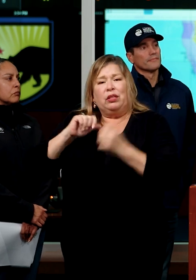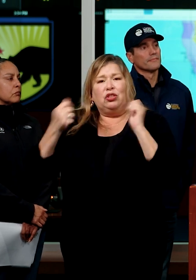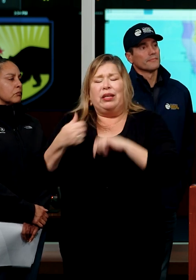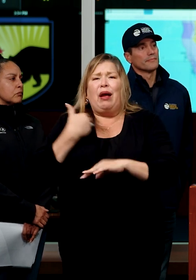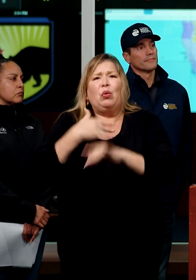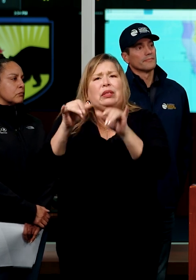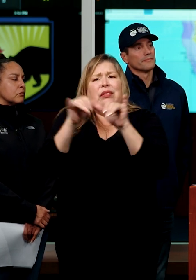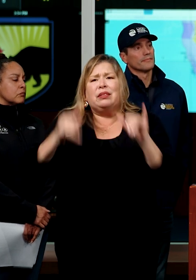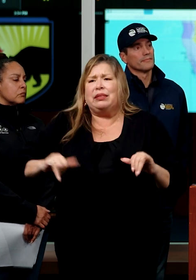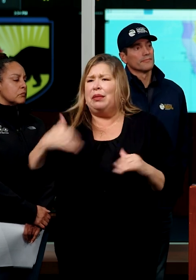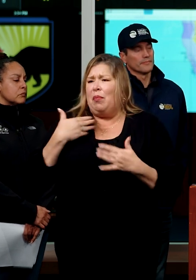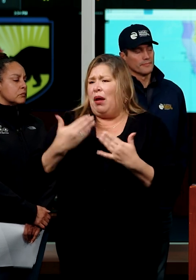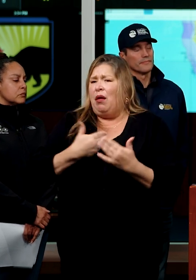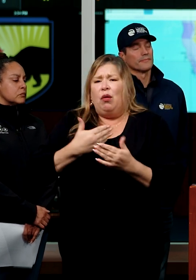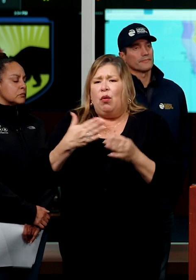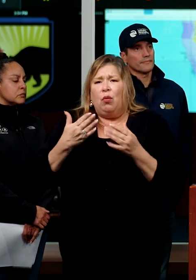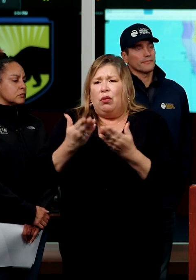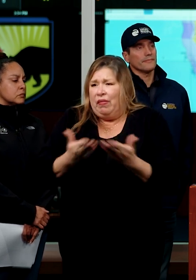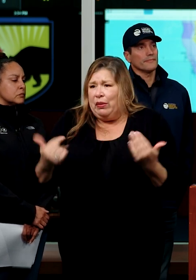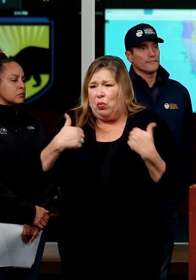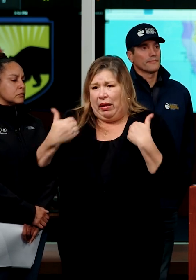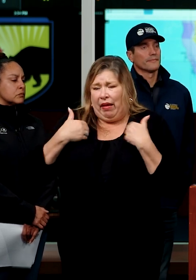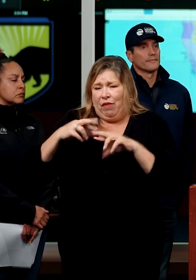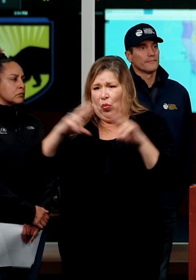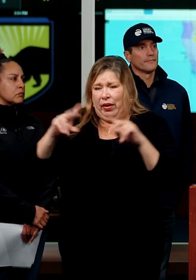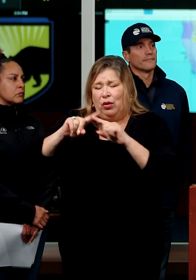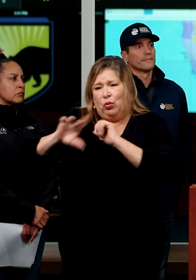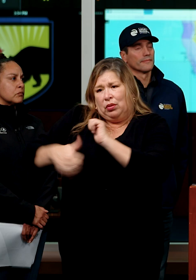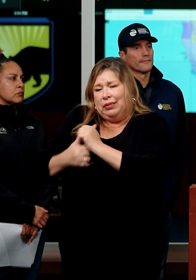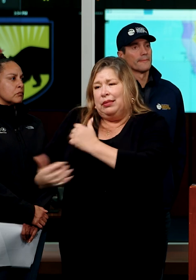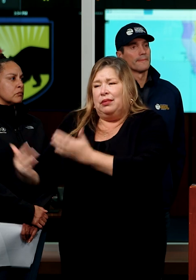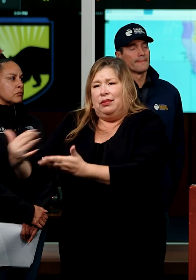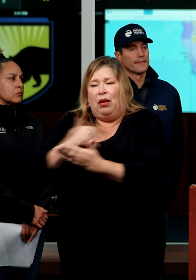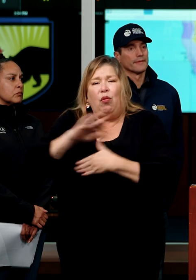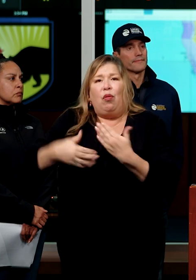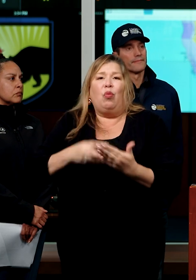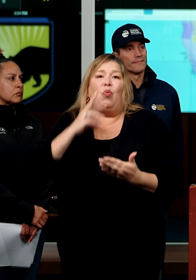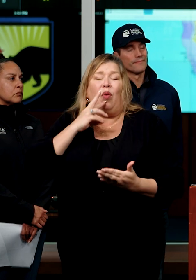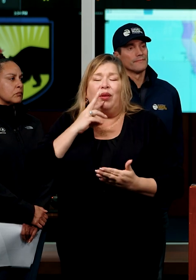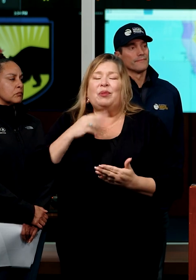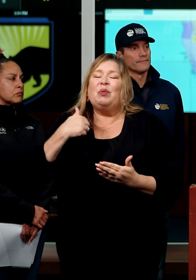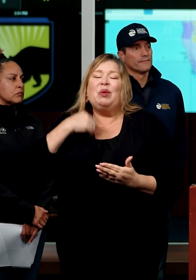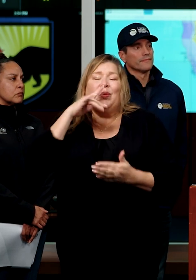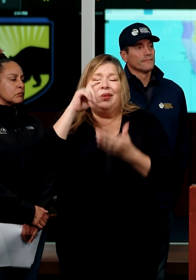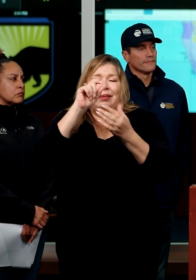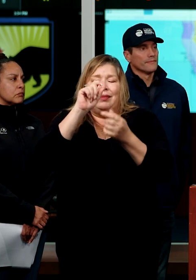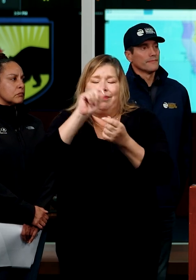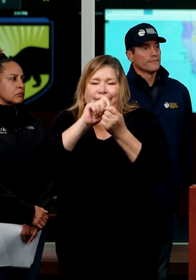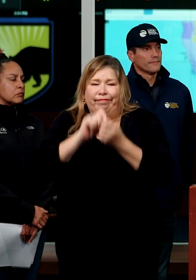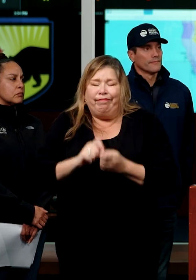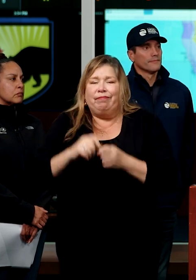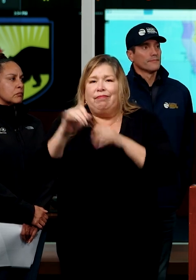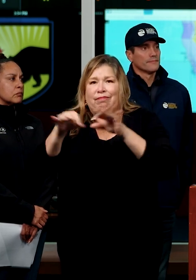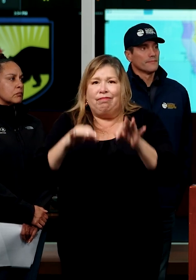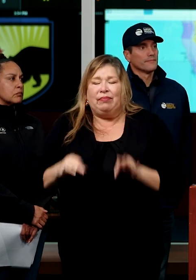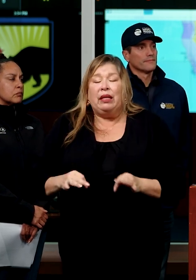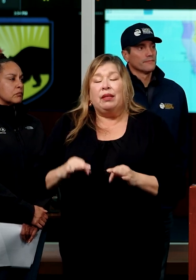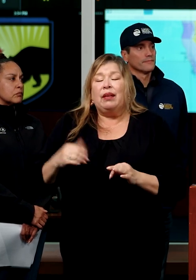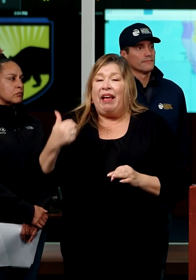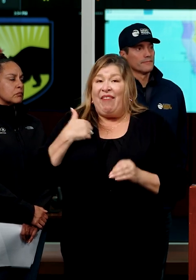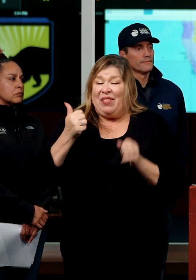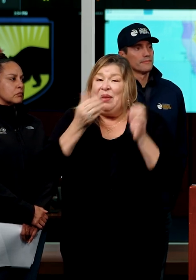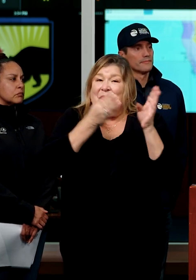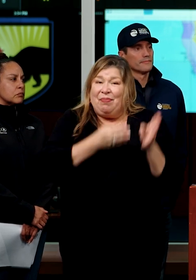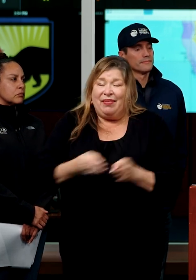reality? That plan lays out in detail, uh, the funding from the legislature, making that plan real, a lot of work to do